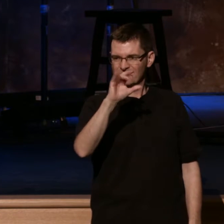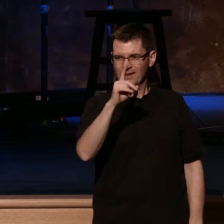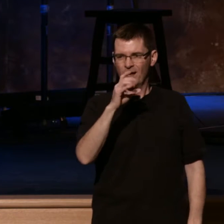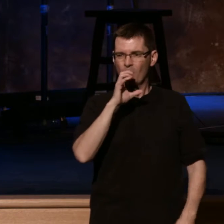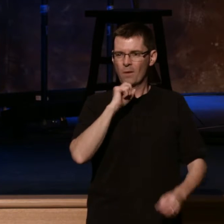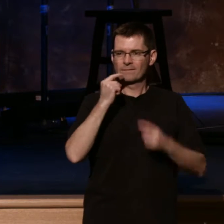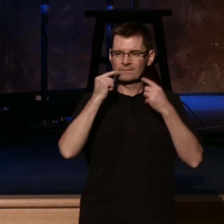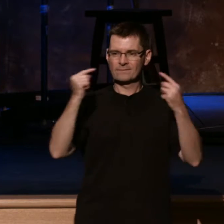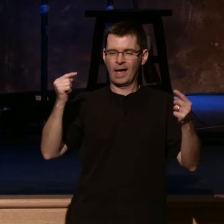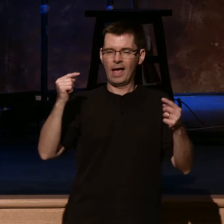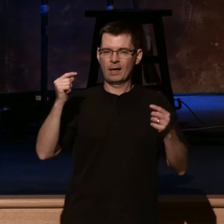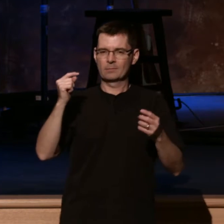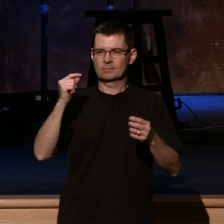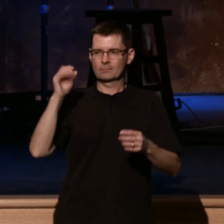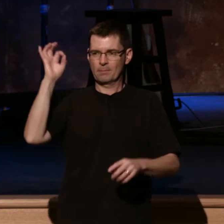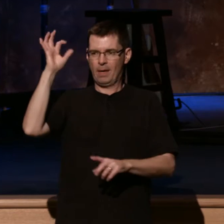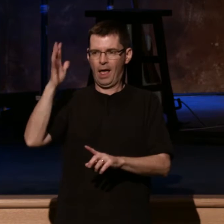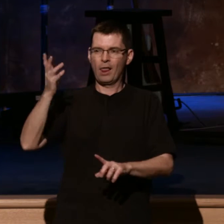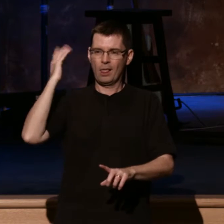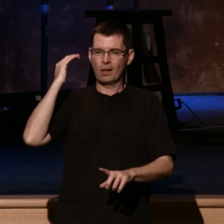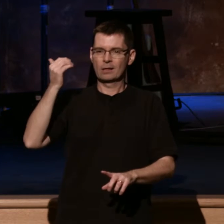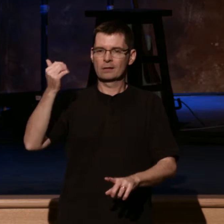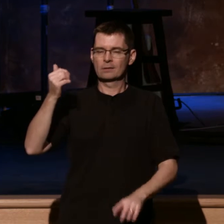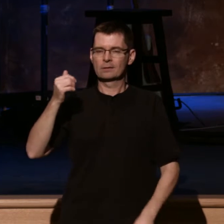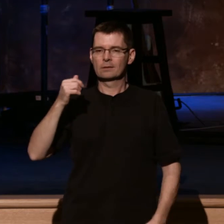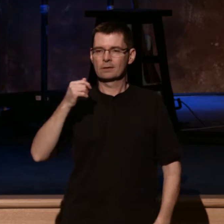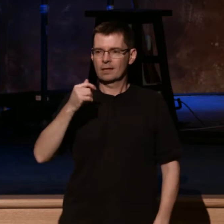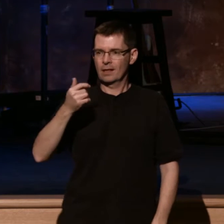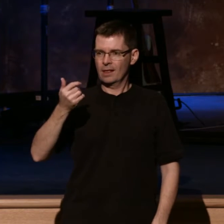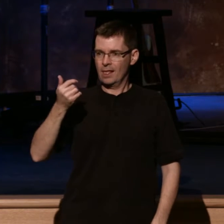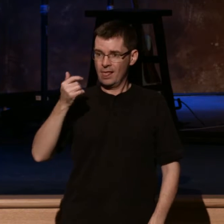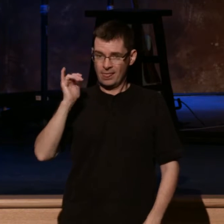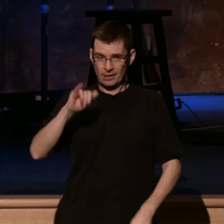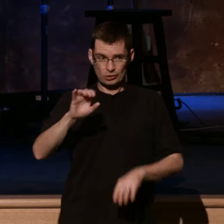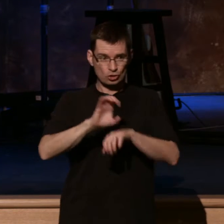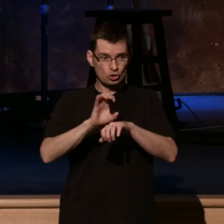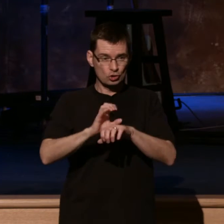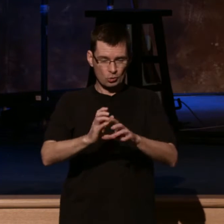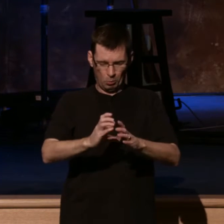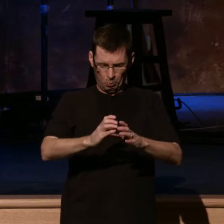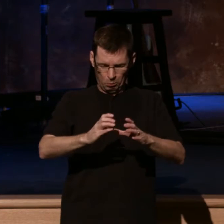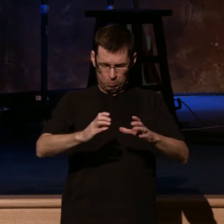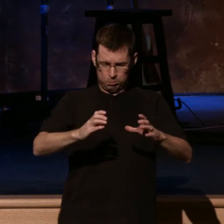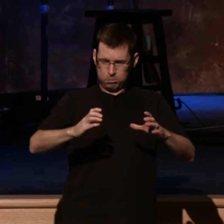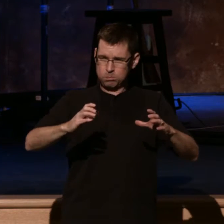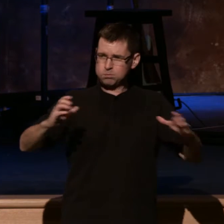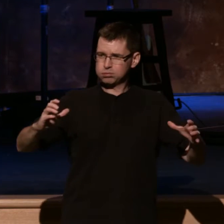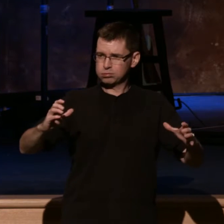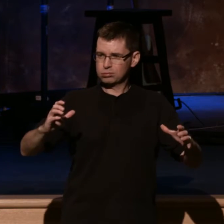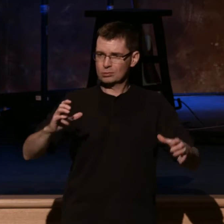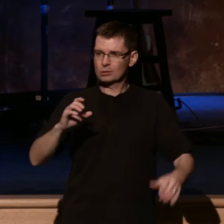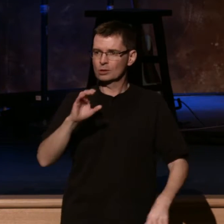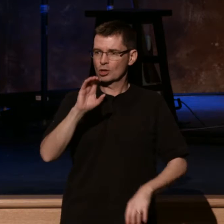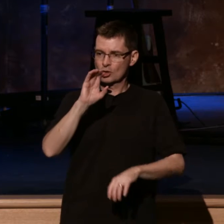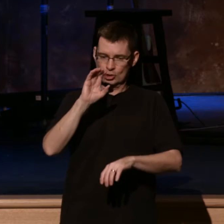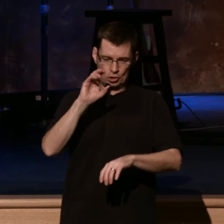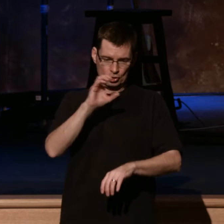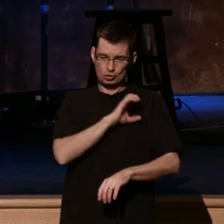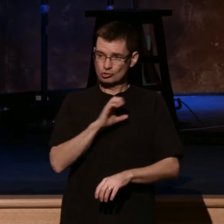people in the church, believers, wasn't just added, it was multiplied. Christian piety was evident